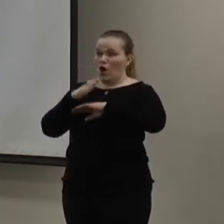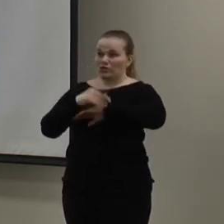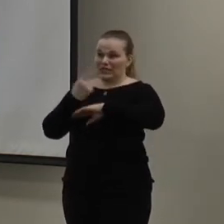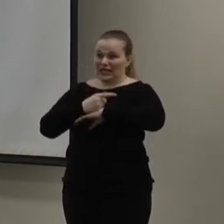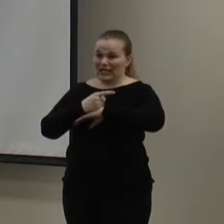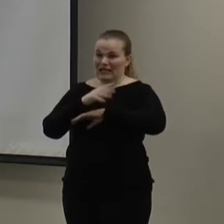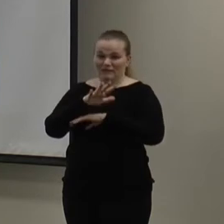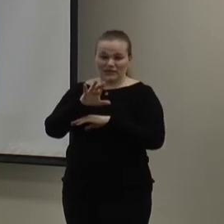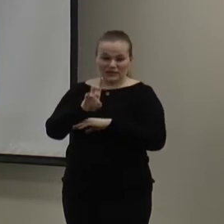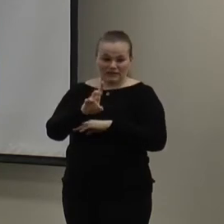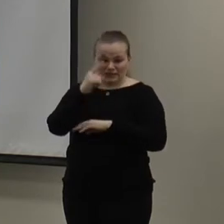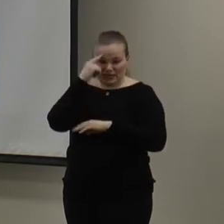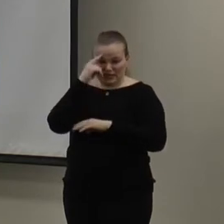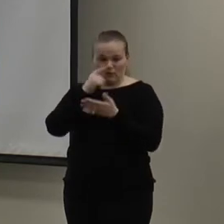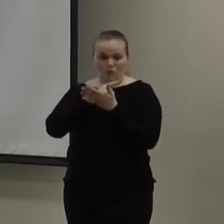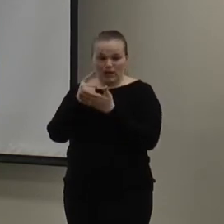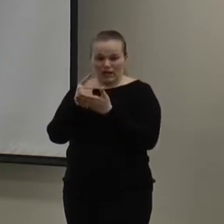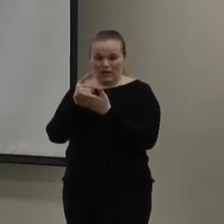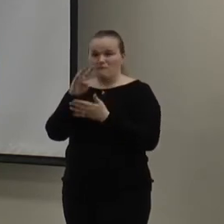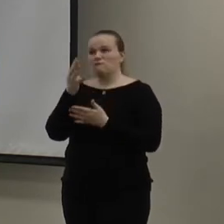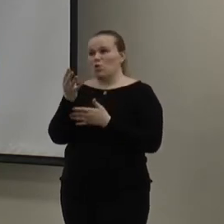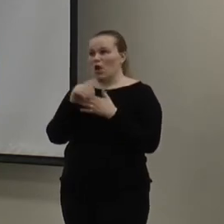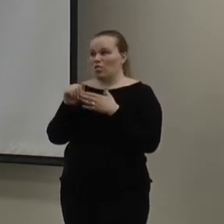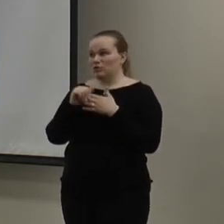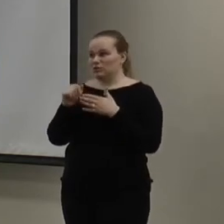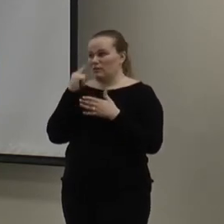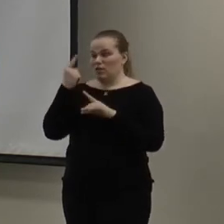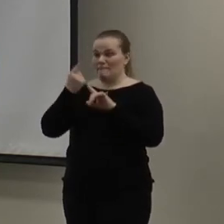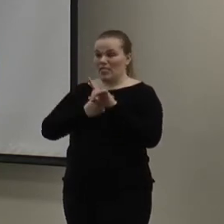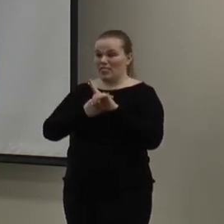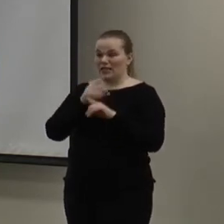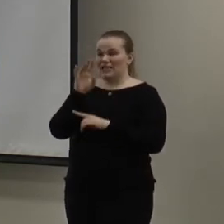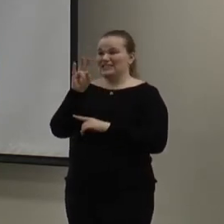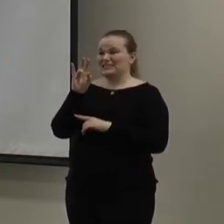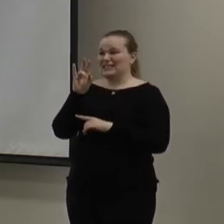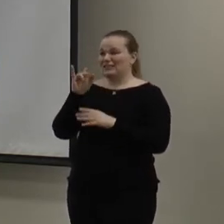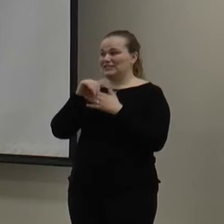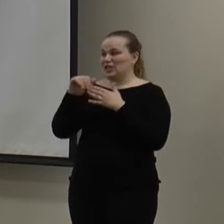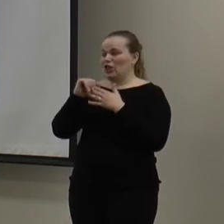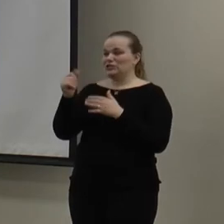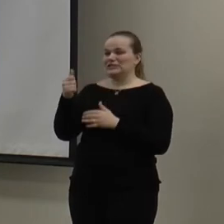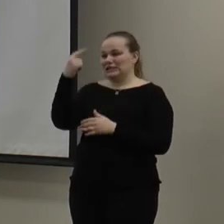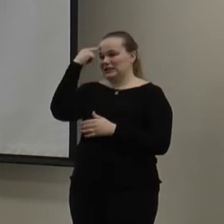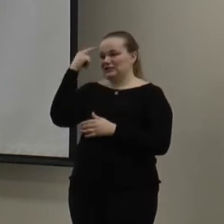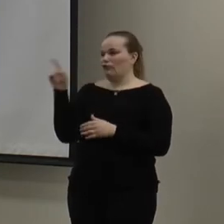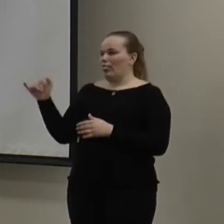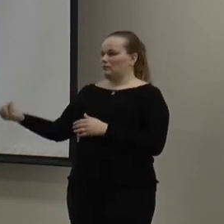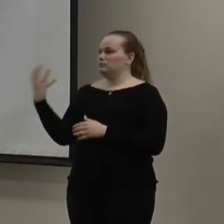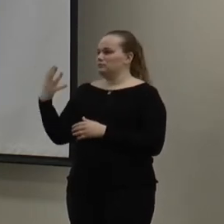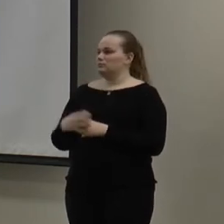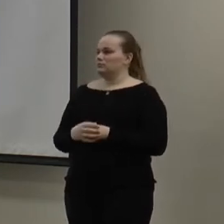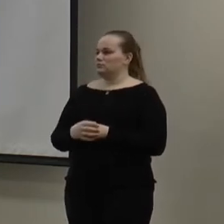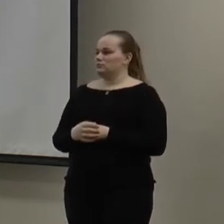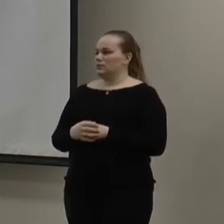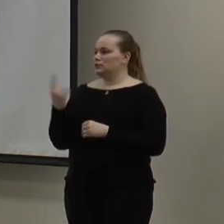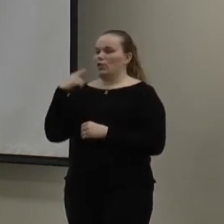it's going to cost me 57 cents. And, for the week, it'll cost me about $4. But, for the month, $17.10. And, this is just